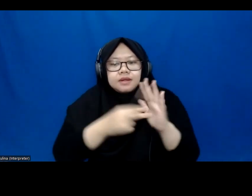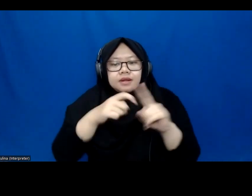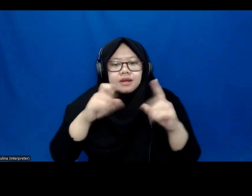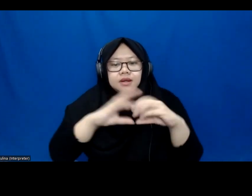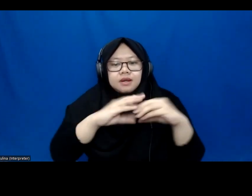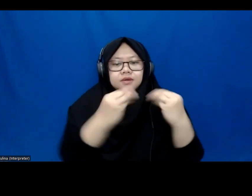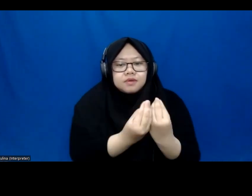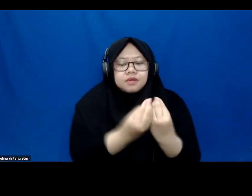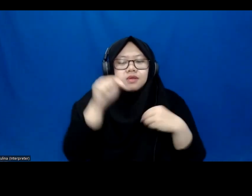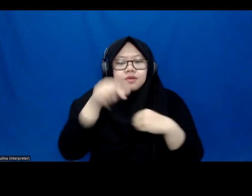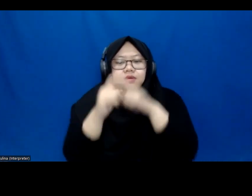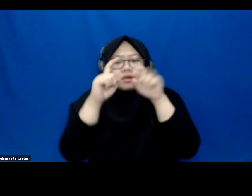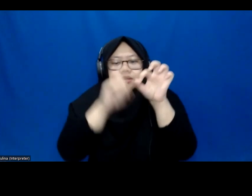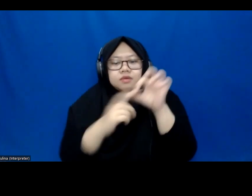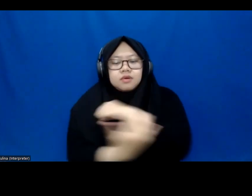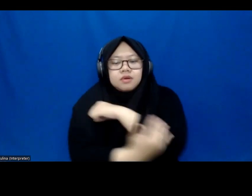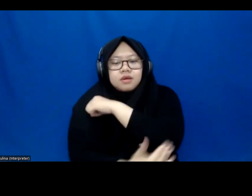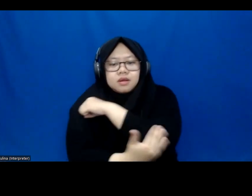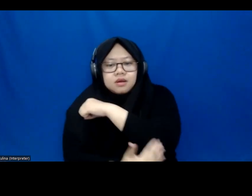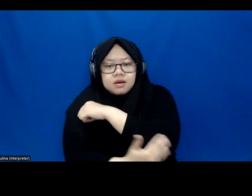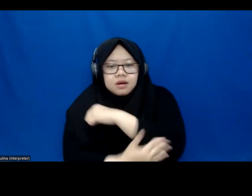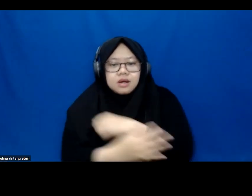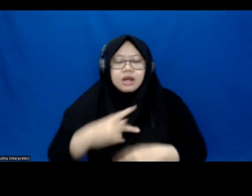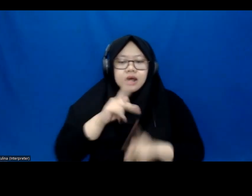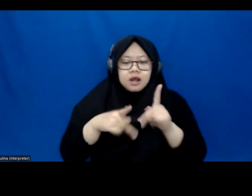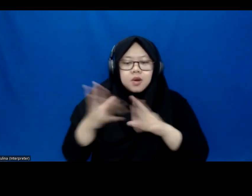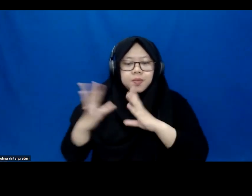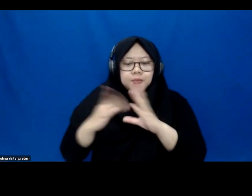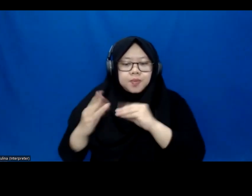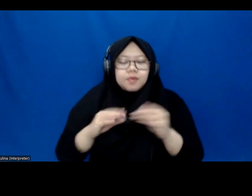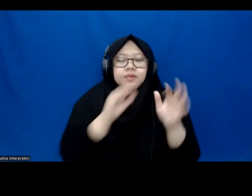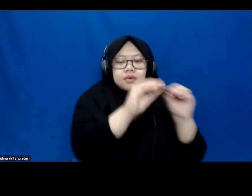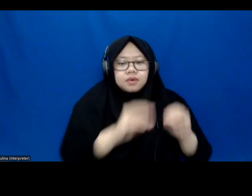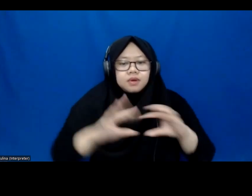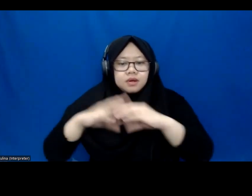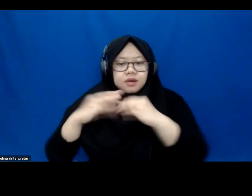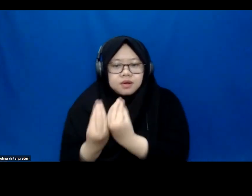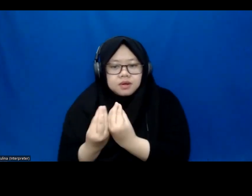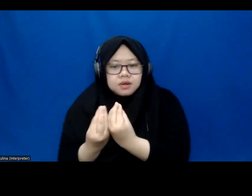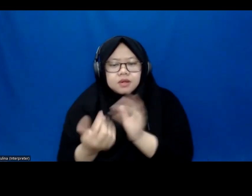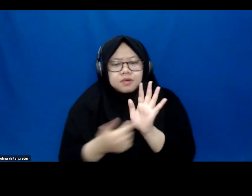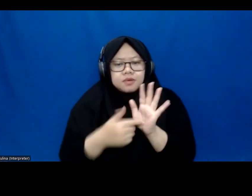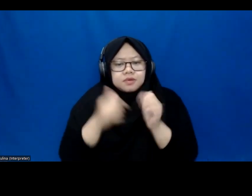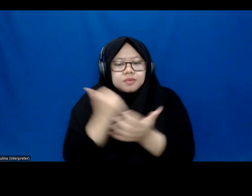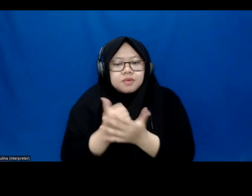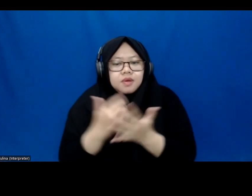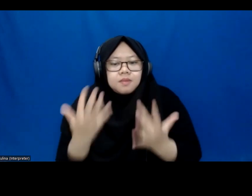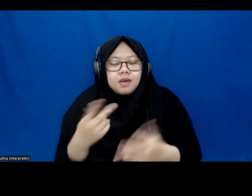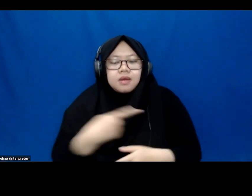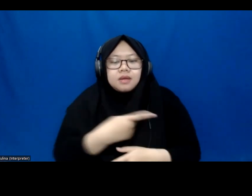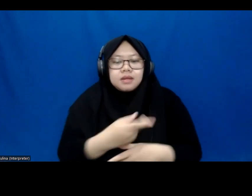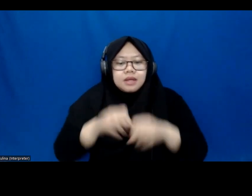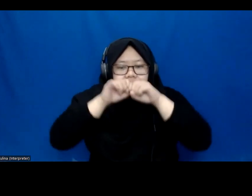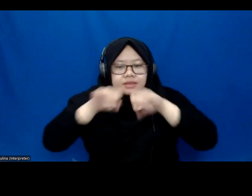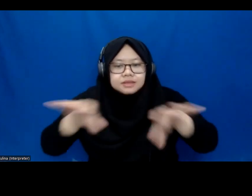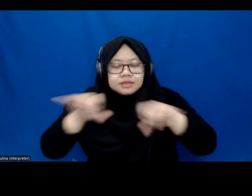And it's so important when we're talking about inclusive education that we know what that is. And we have a shared understanding of the